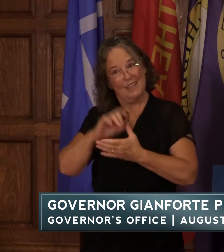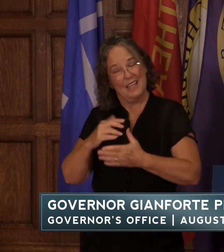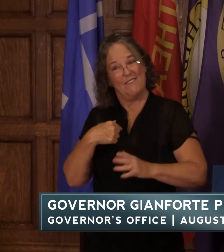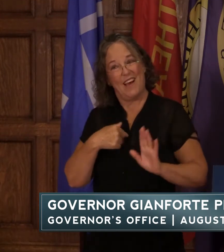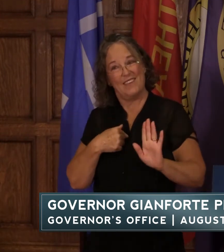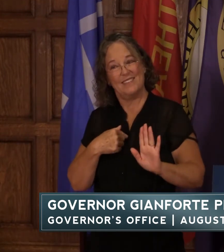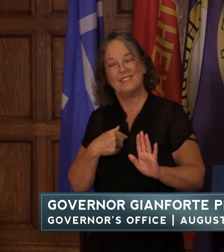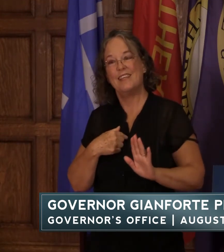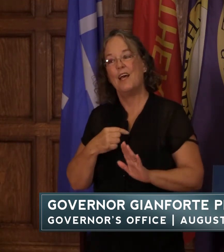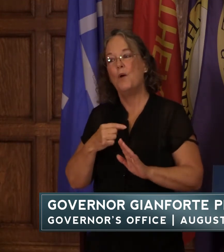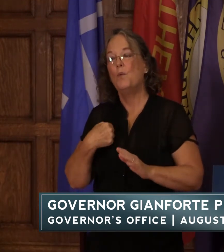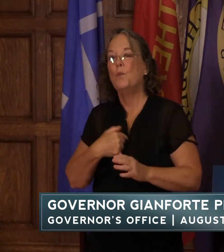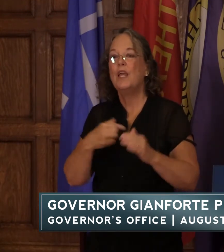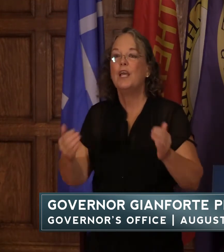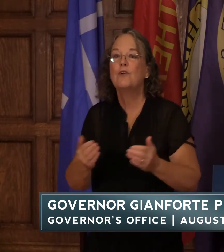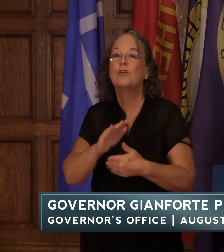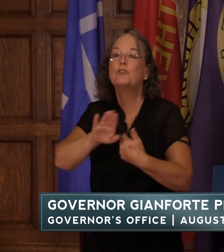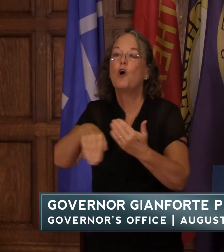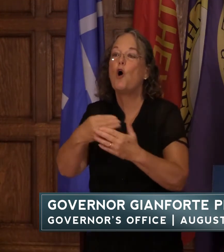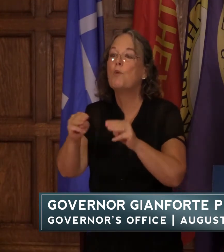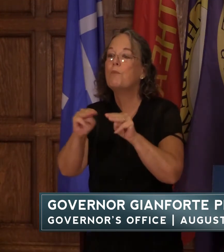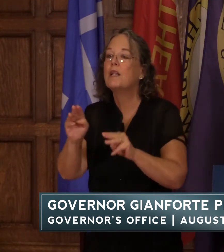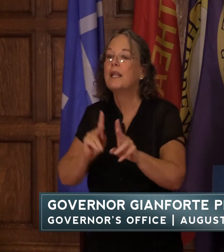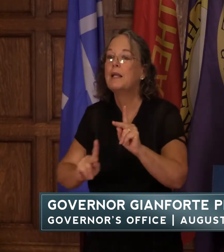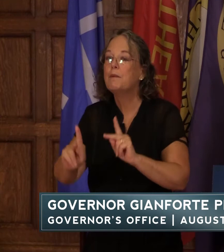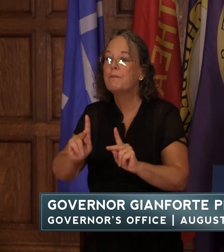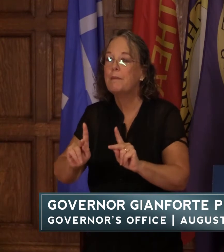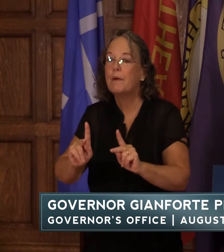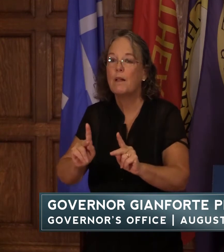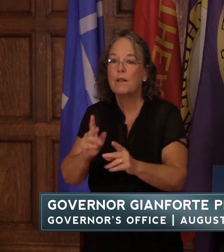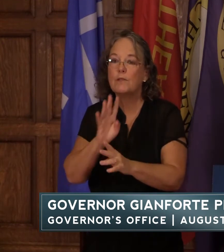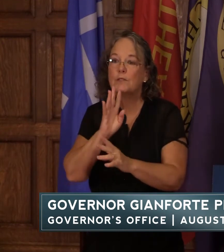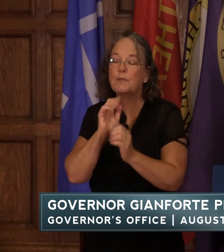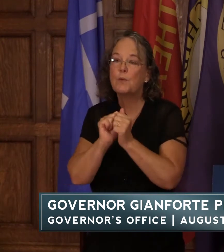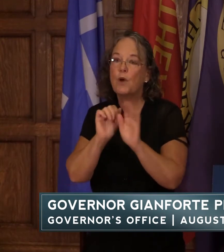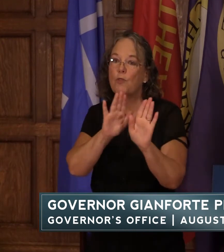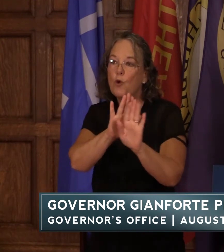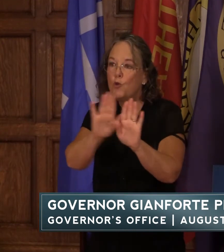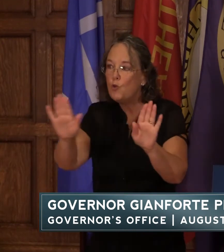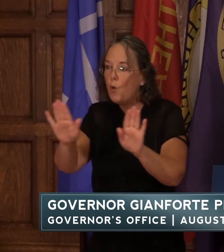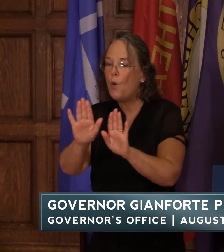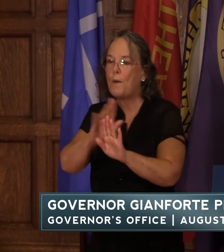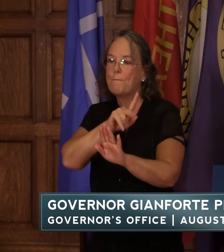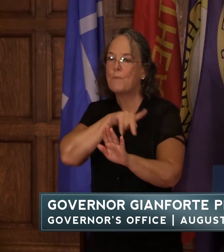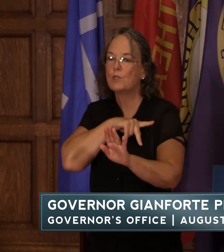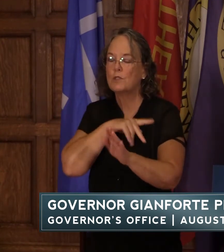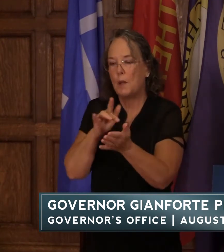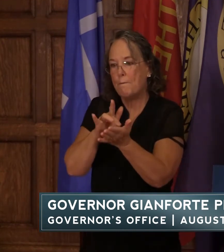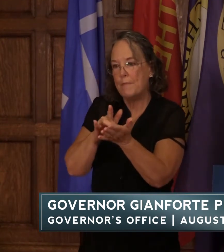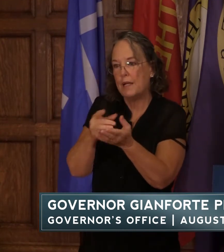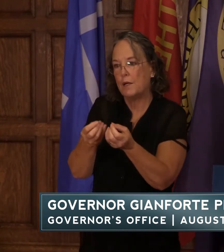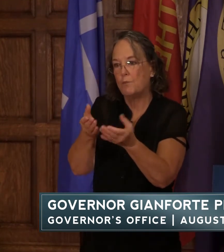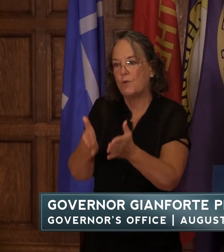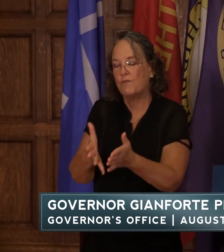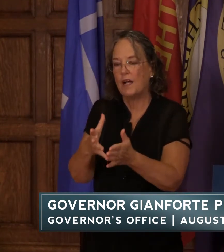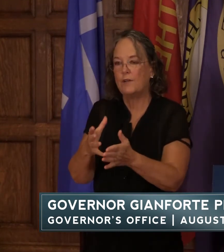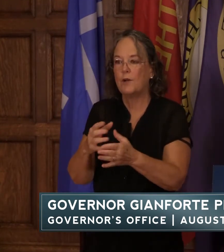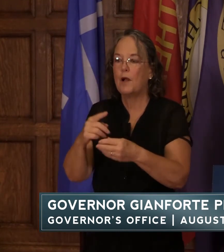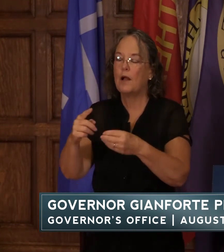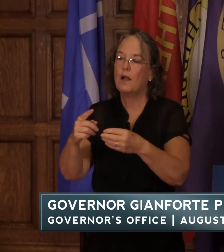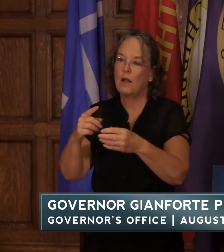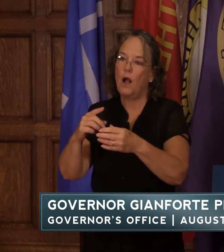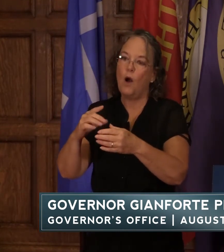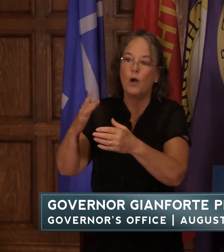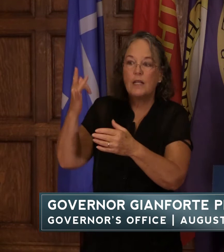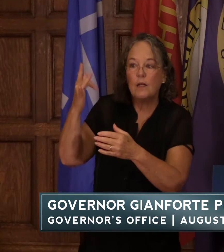all montanans to speak with their trusted personal medical provider about getting vaccinated and why it's important